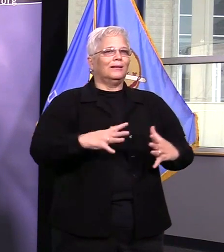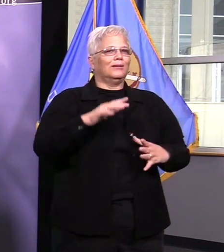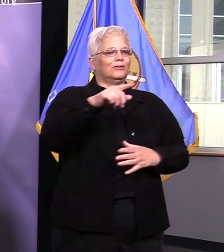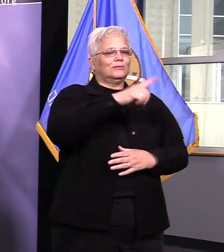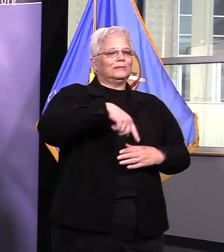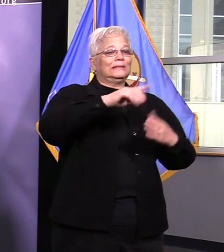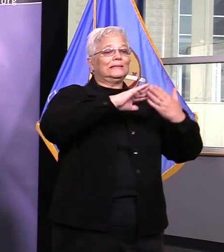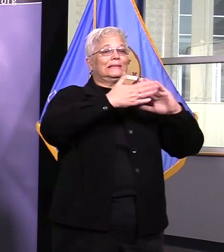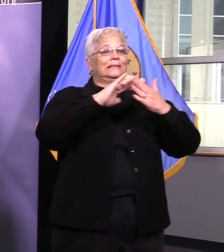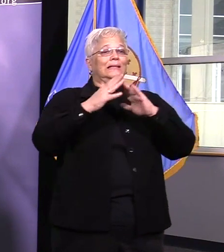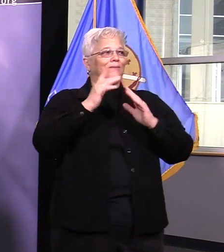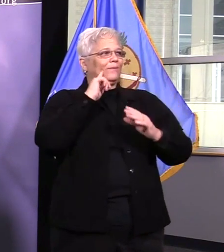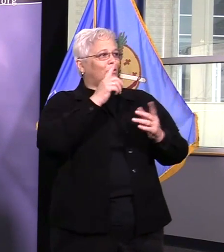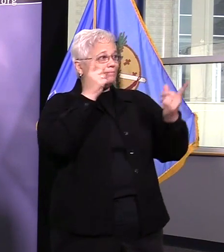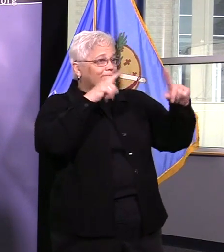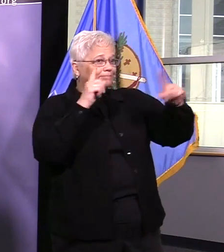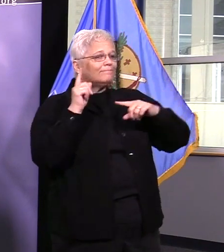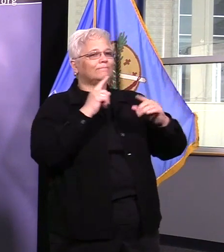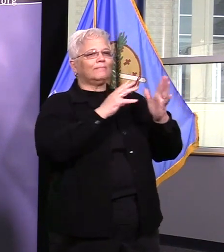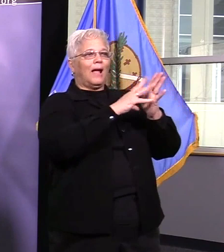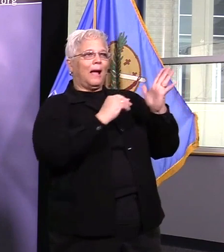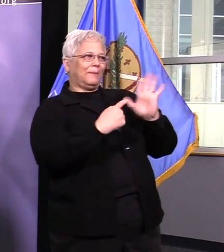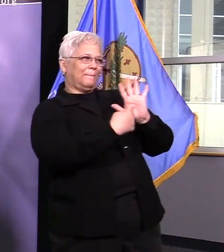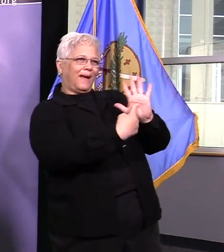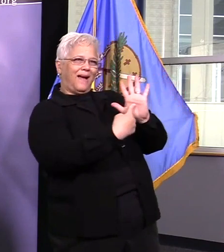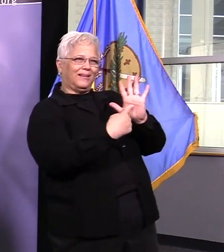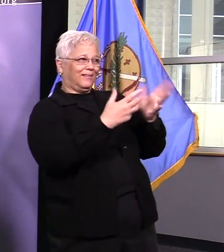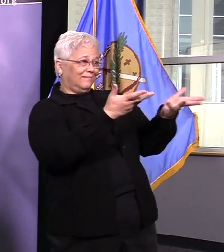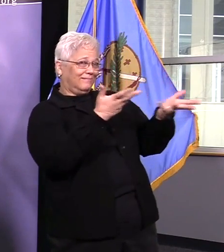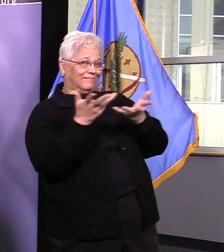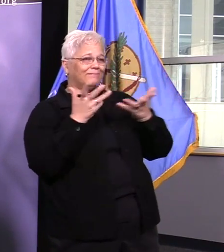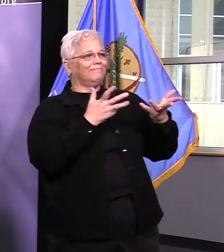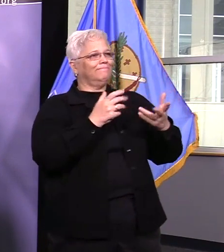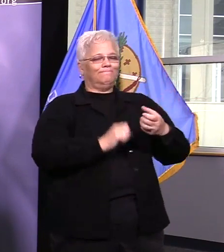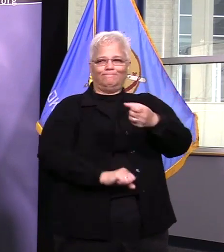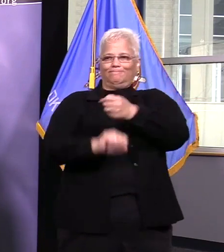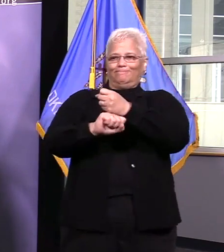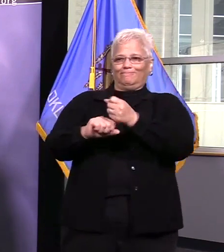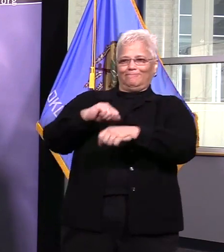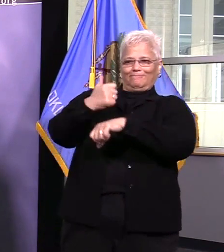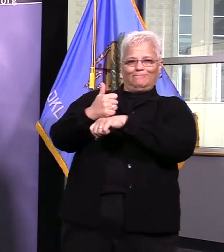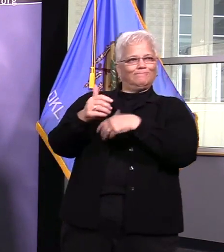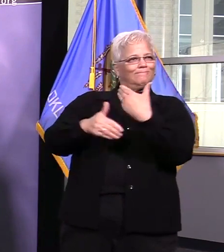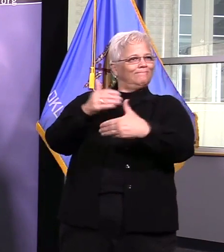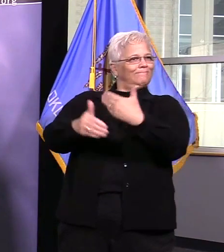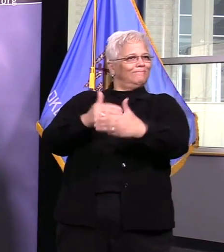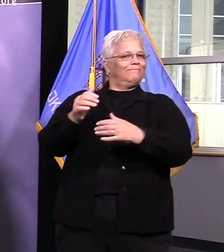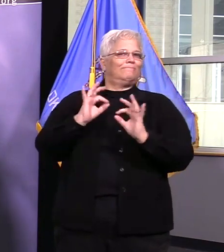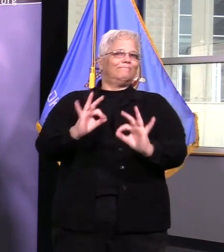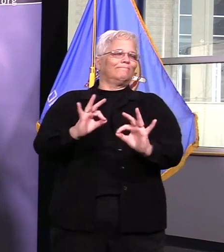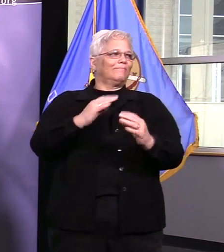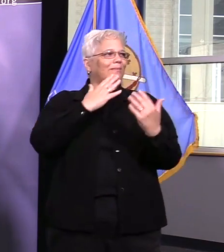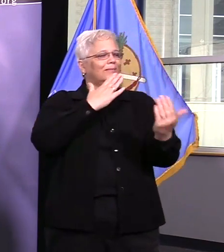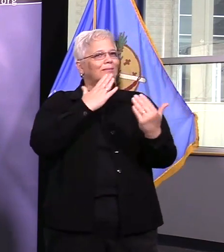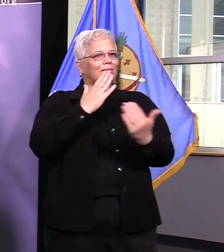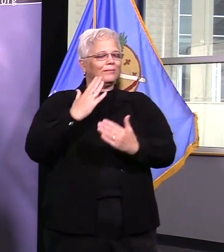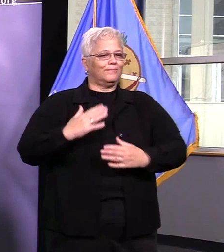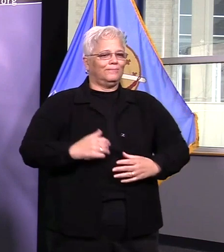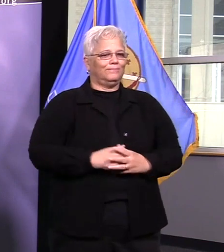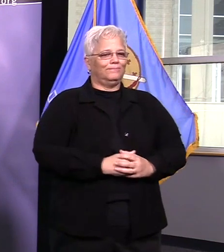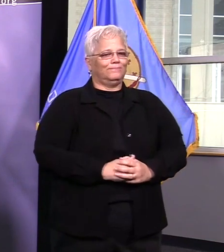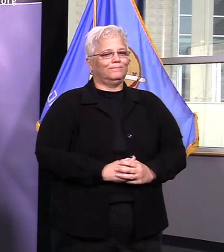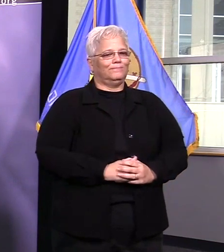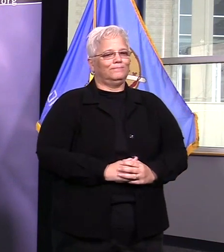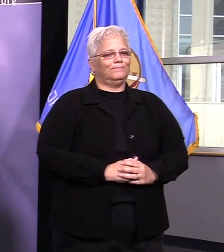initiatives. I know personally how hard a decision that is to make and I'm very grateful that they put the lives